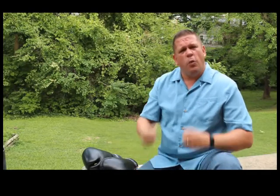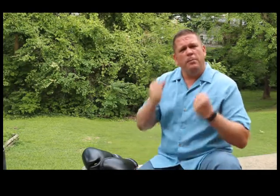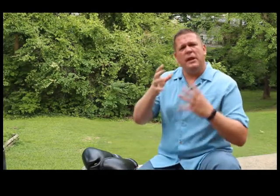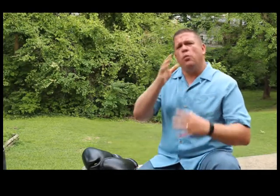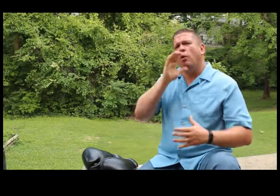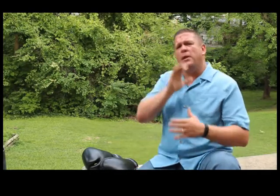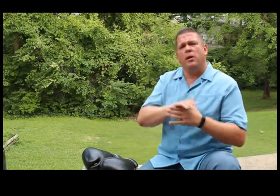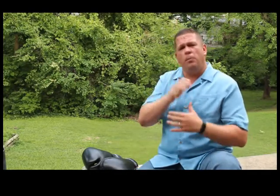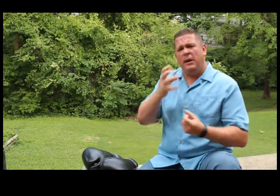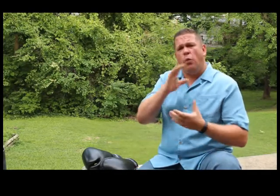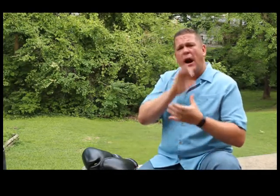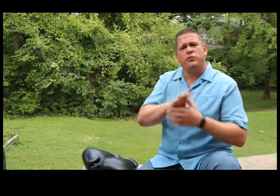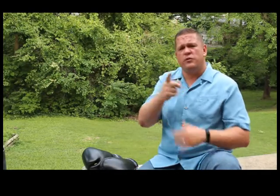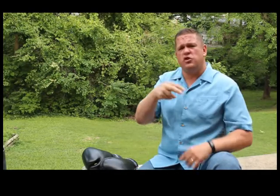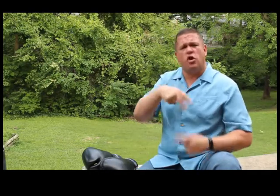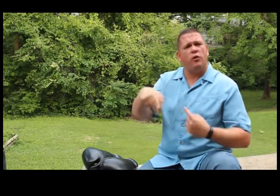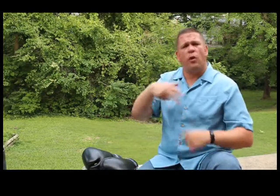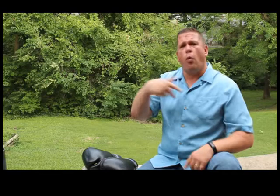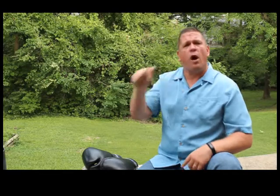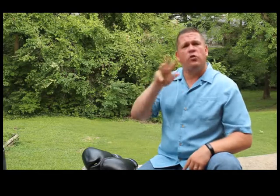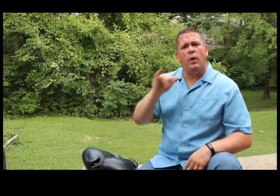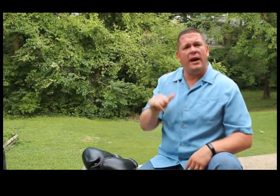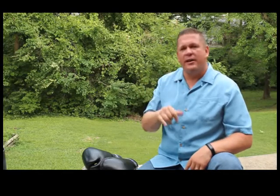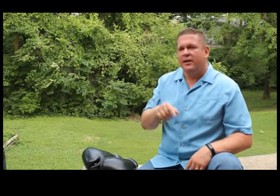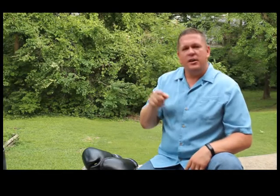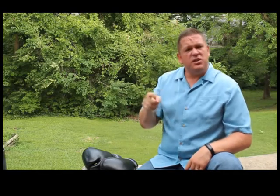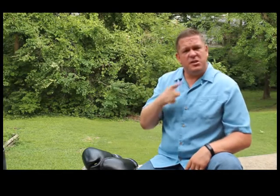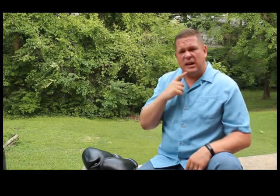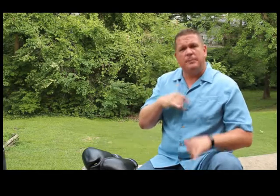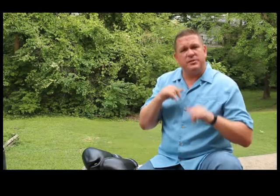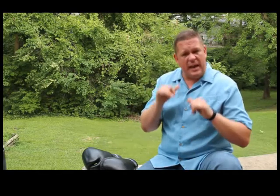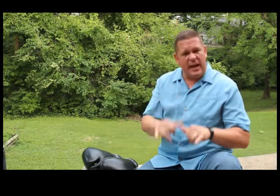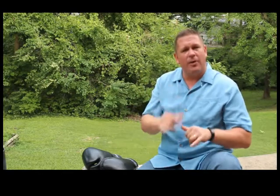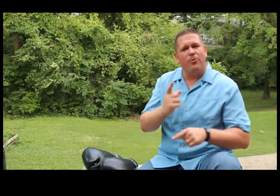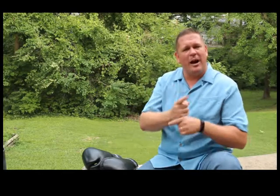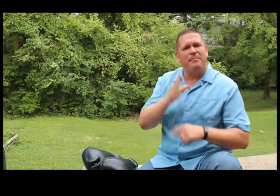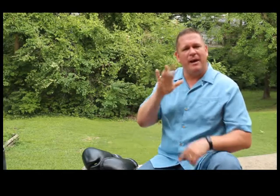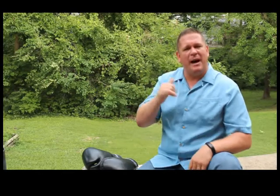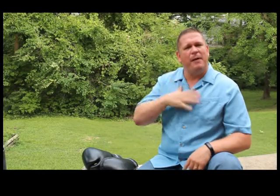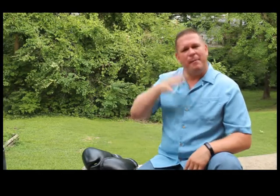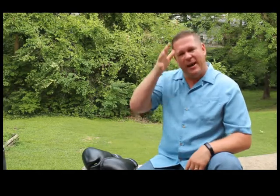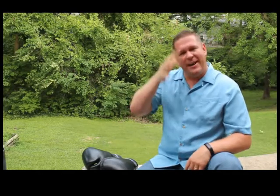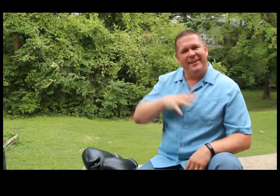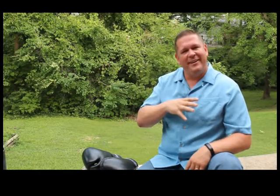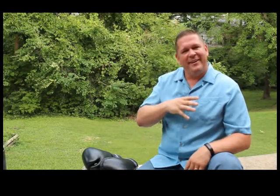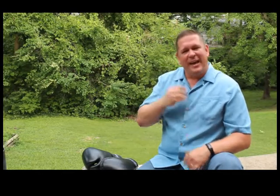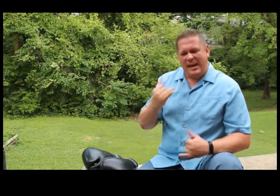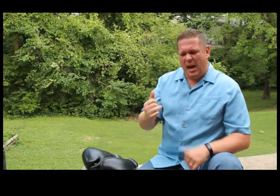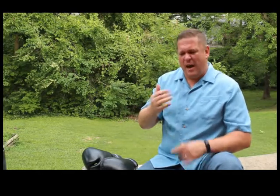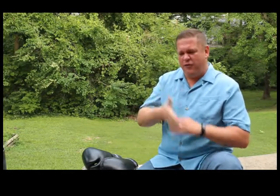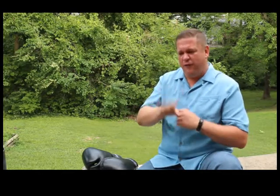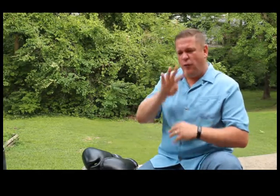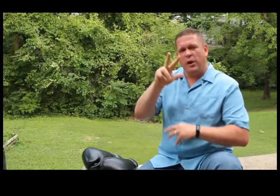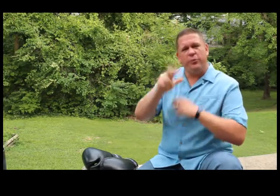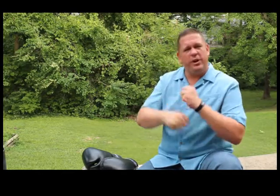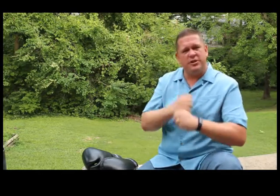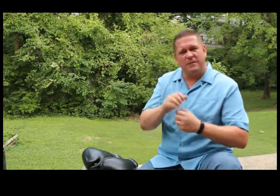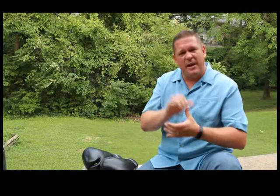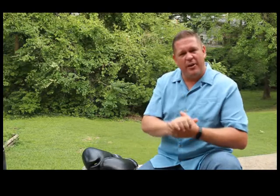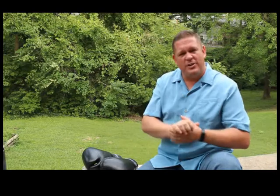When many women, many wives would have just turned around and walked away, she said, I'm staying right by my man. And now after 43 years of marriage,